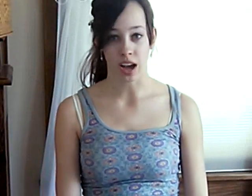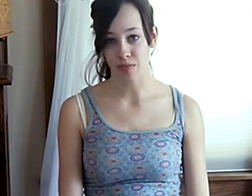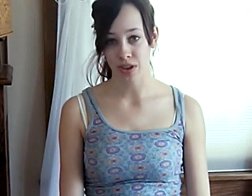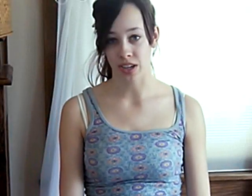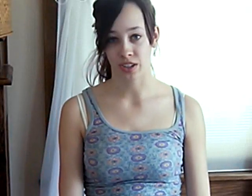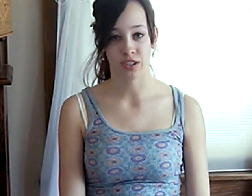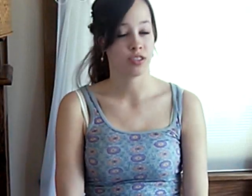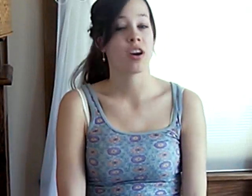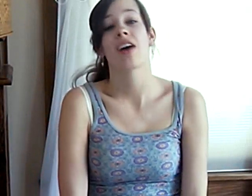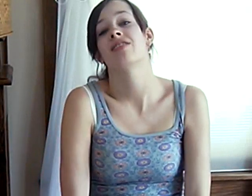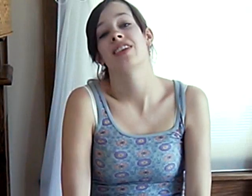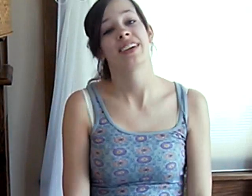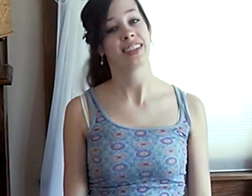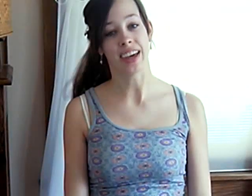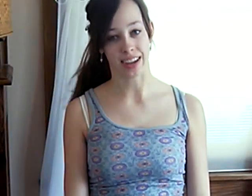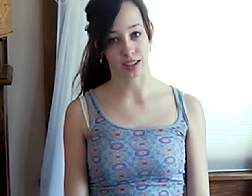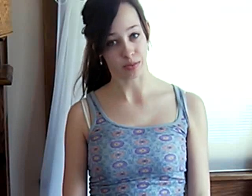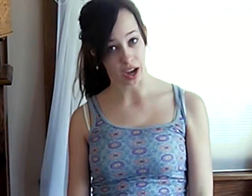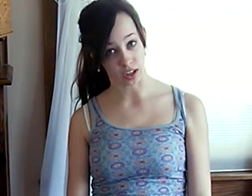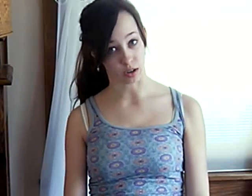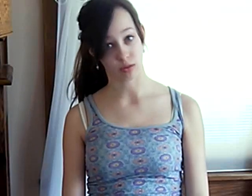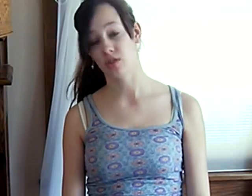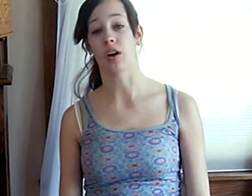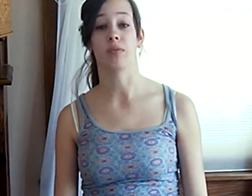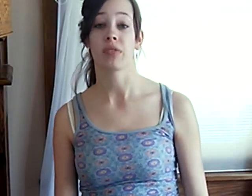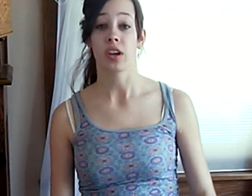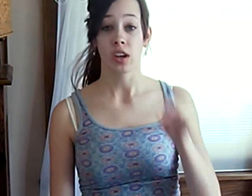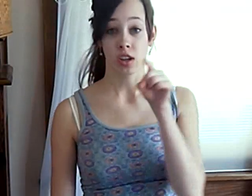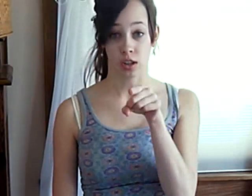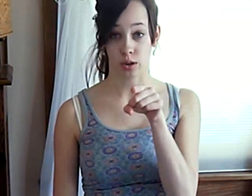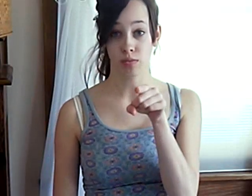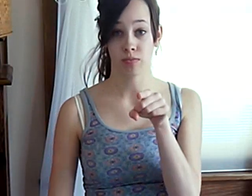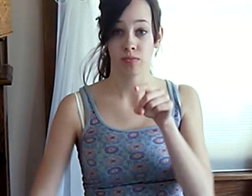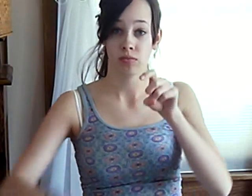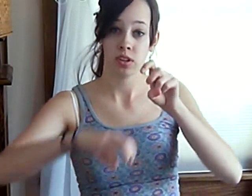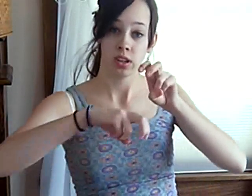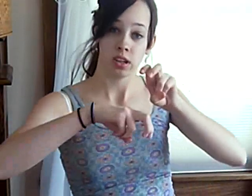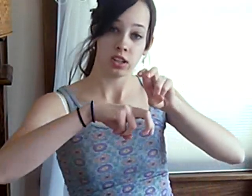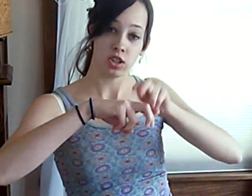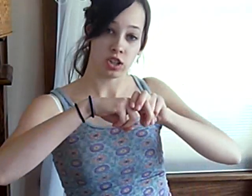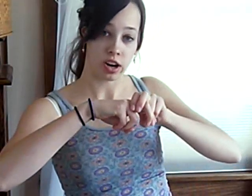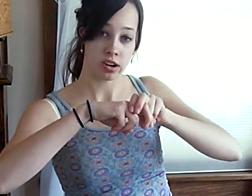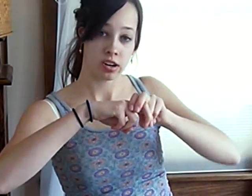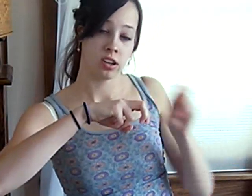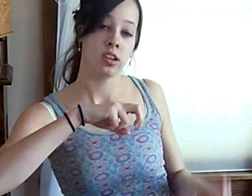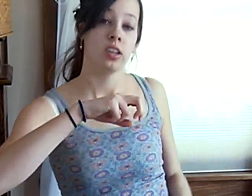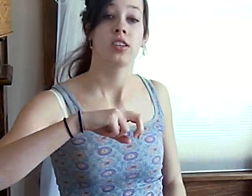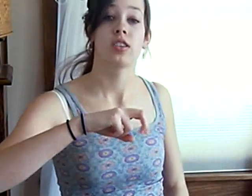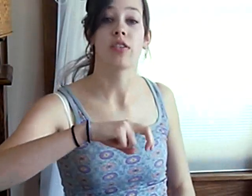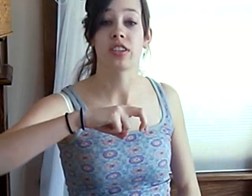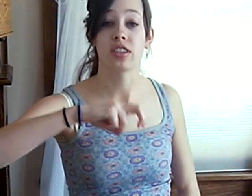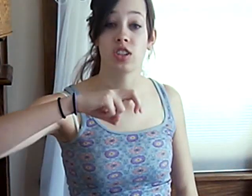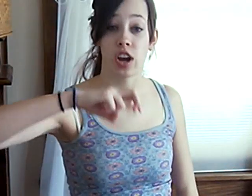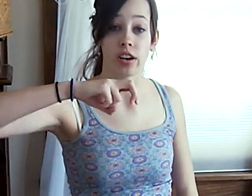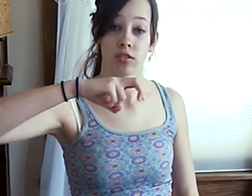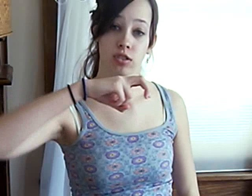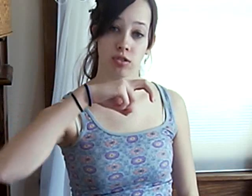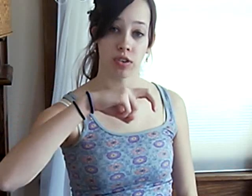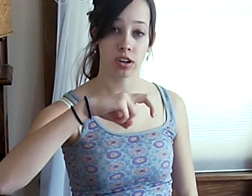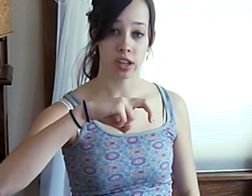help me in. You don't know how nice that is, but I do. So, you. Chair. So, this is the chair. Two fingers